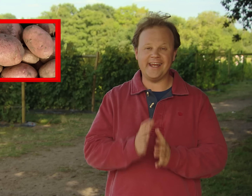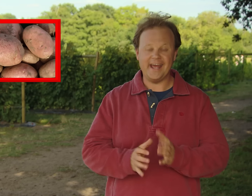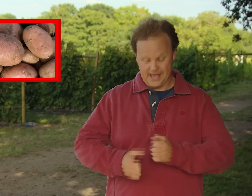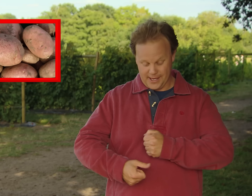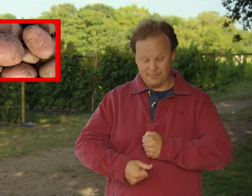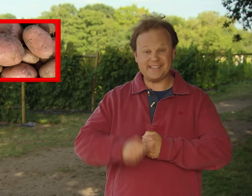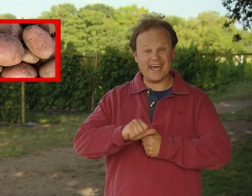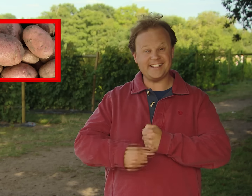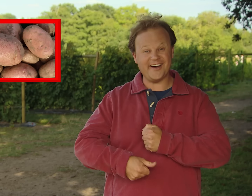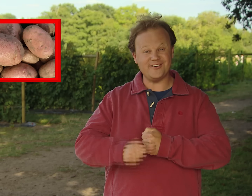Potatoes!